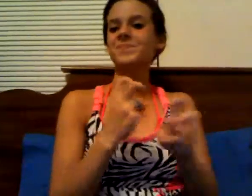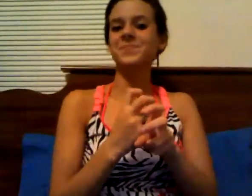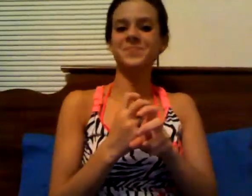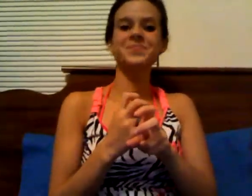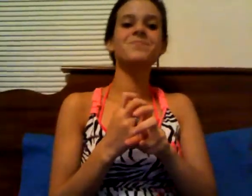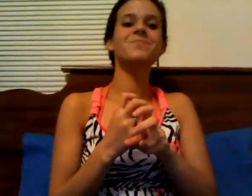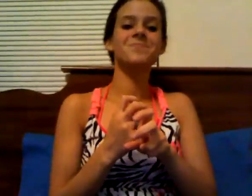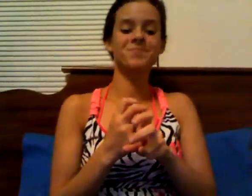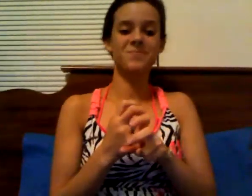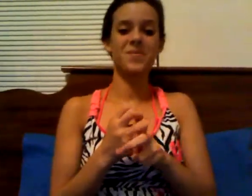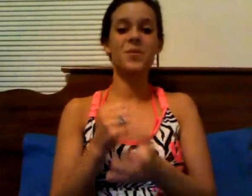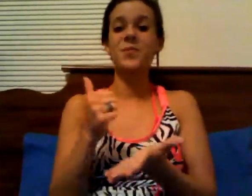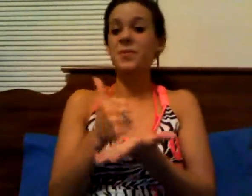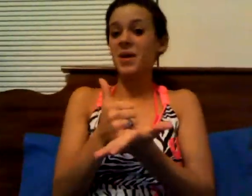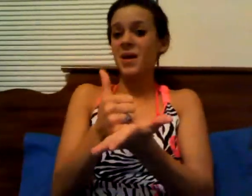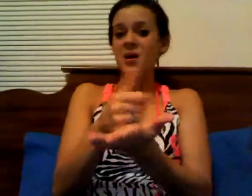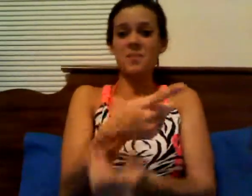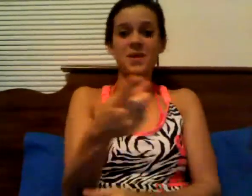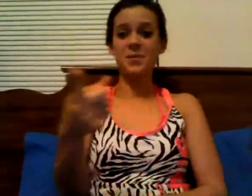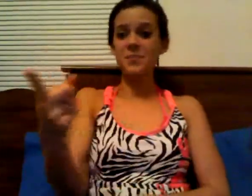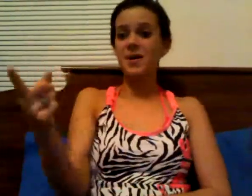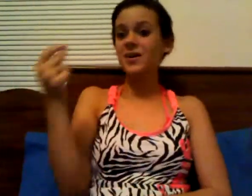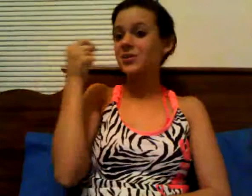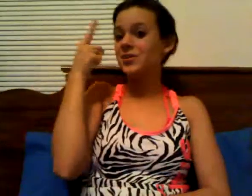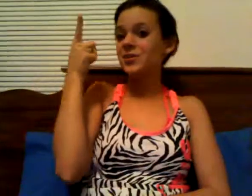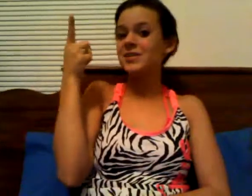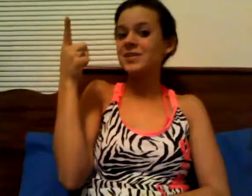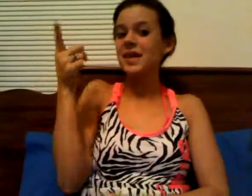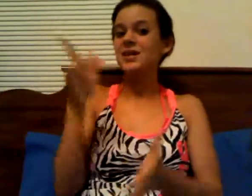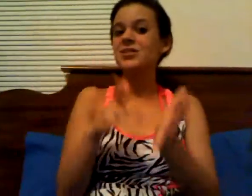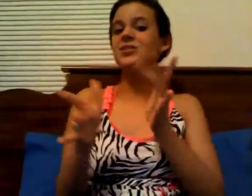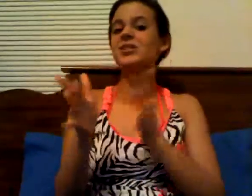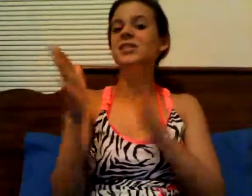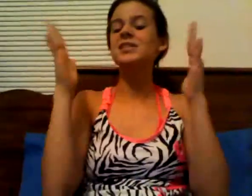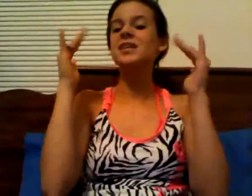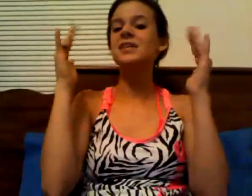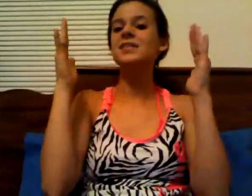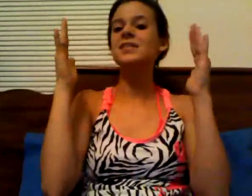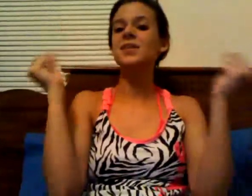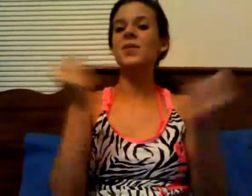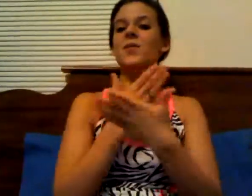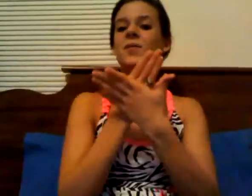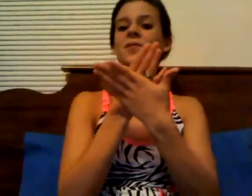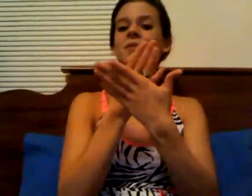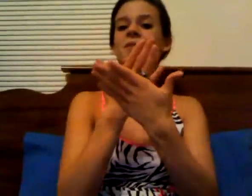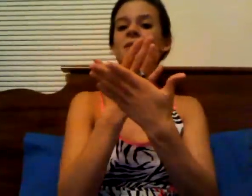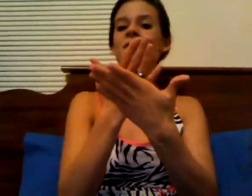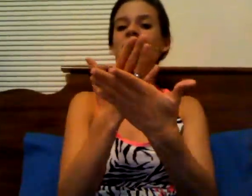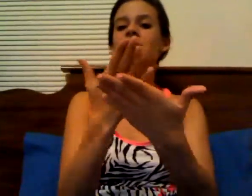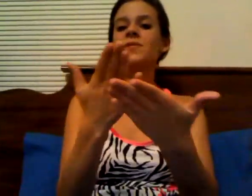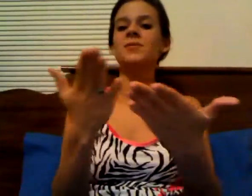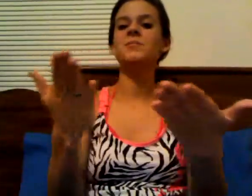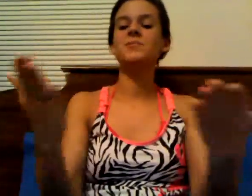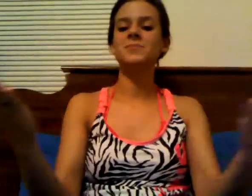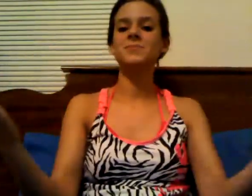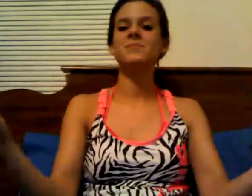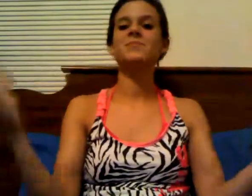times When we help them understand Jesus is hope for every man